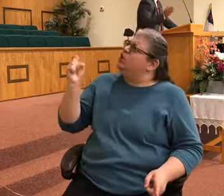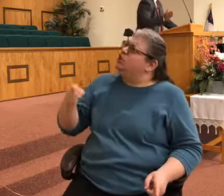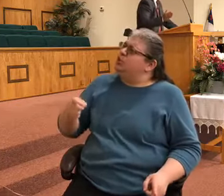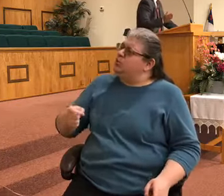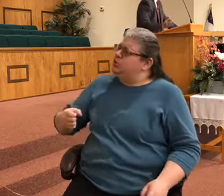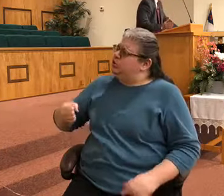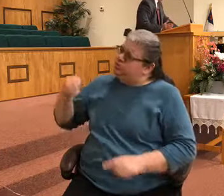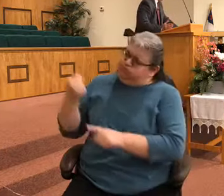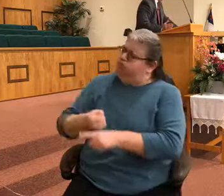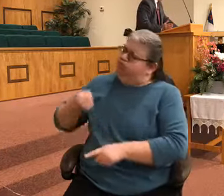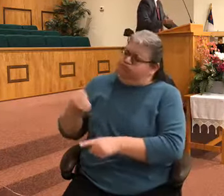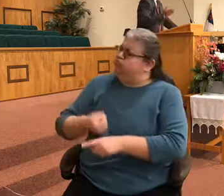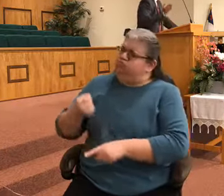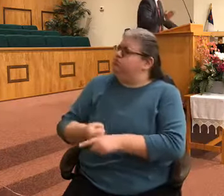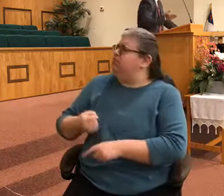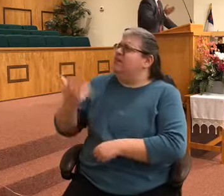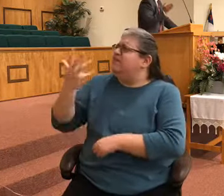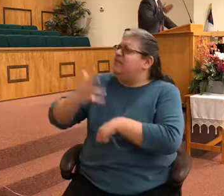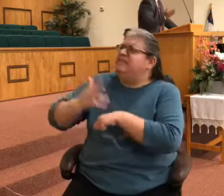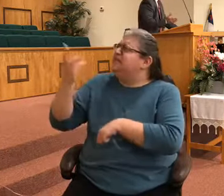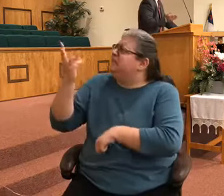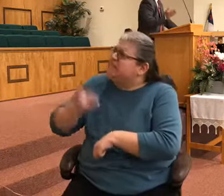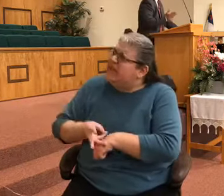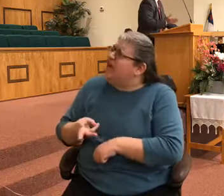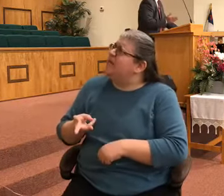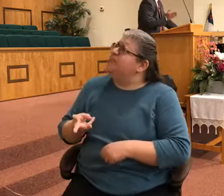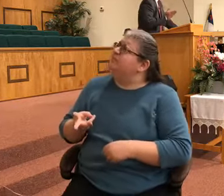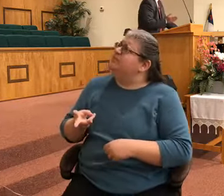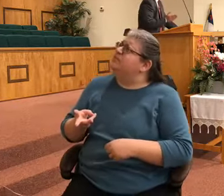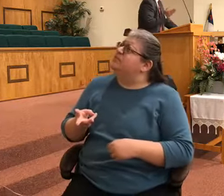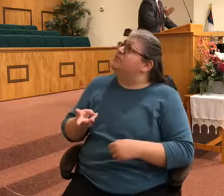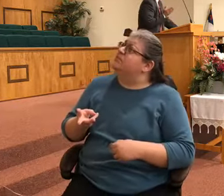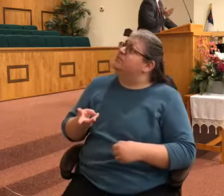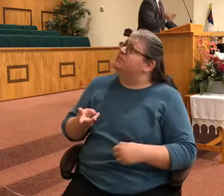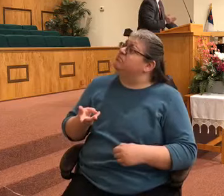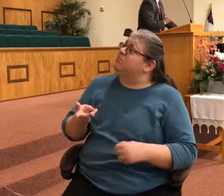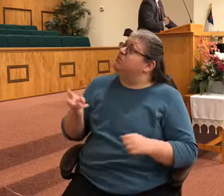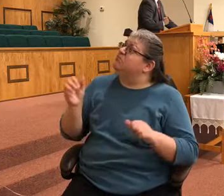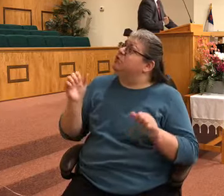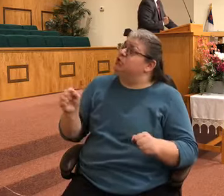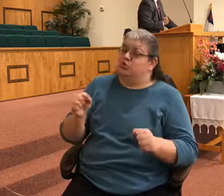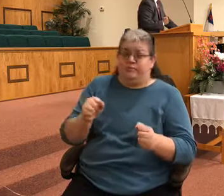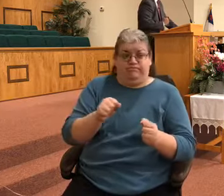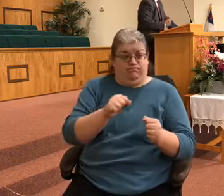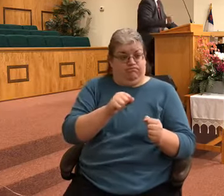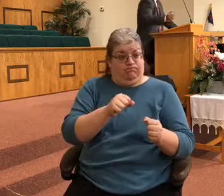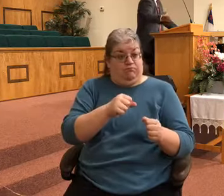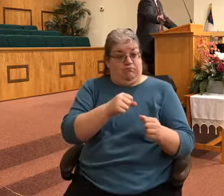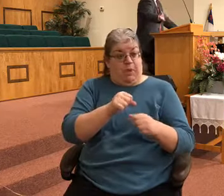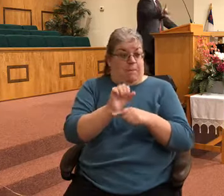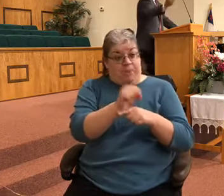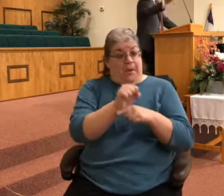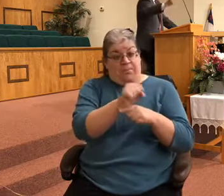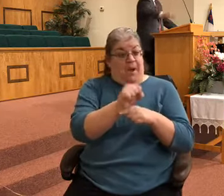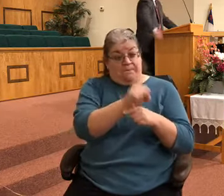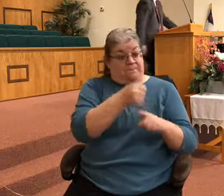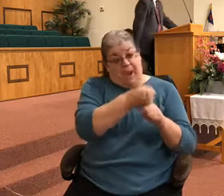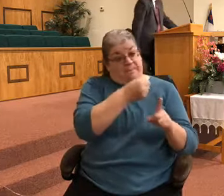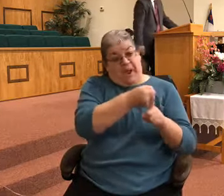five or six times. Then hast thou smitten Syria till thou hast consumed it. Whereas now thou shalt smite Syria